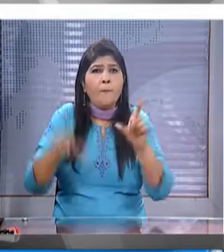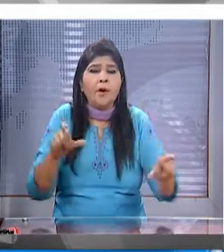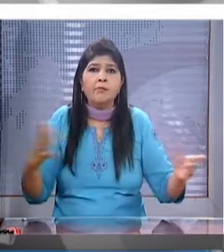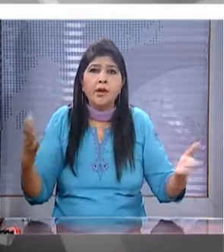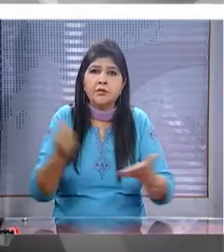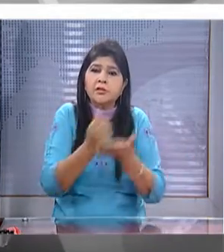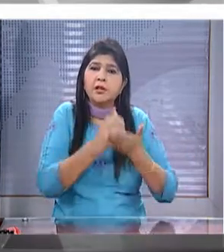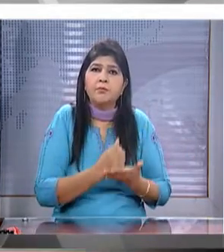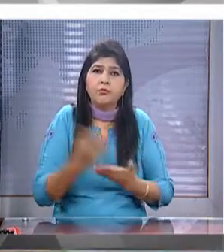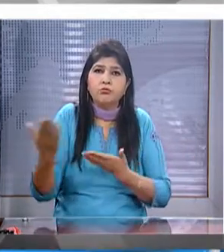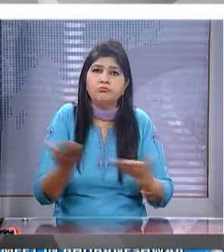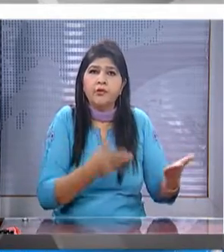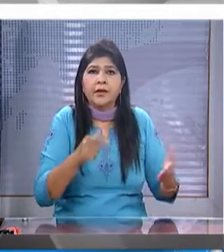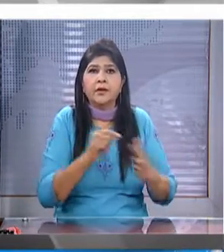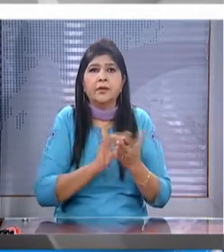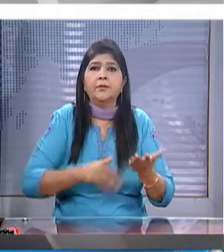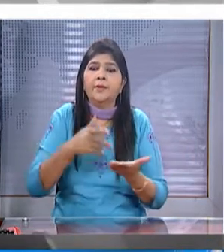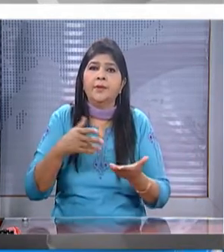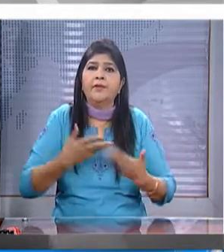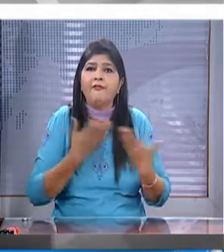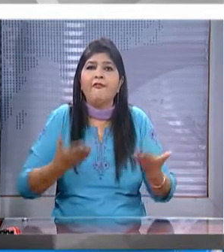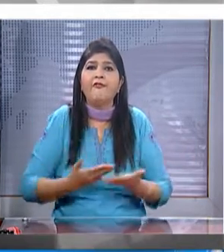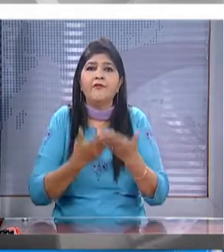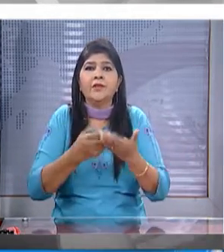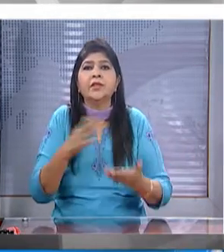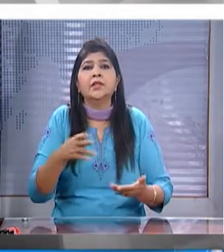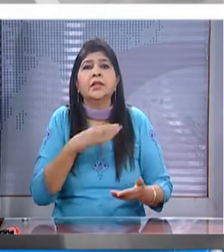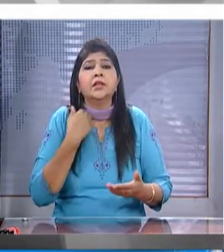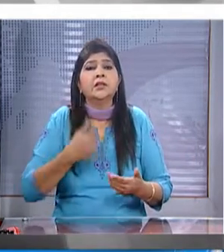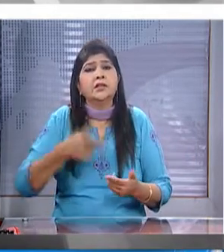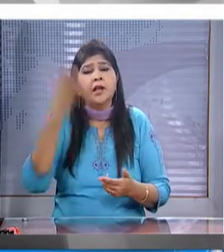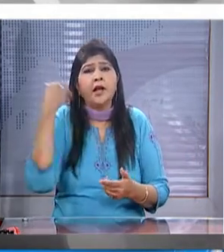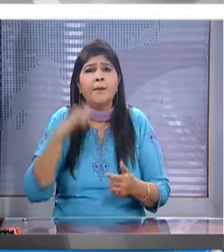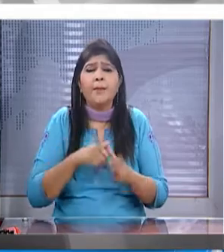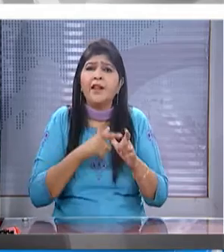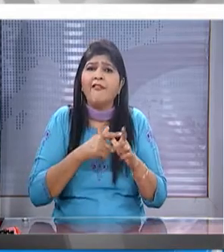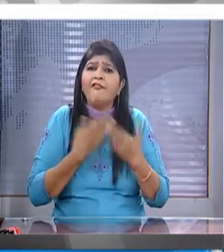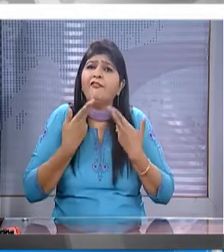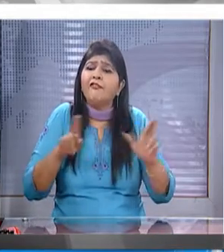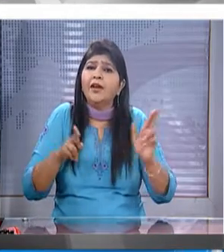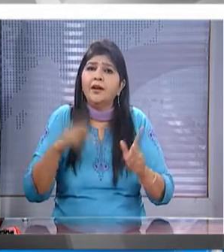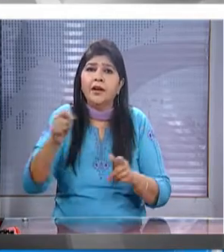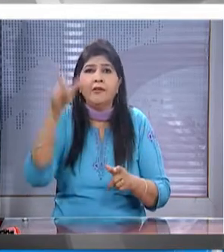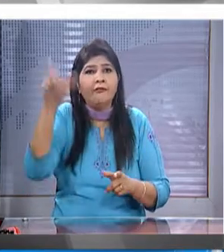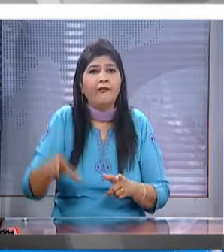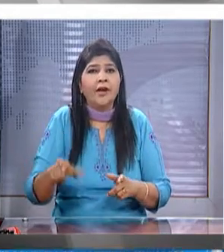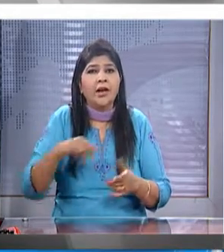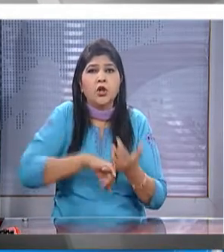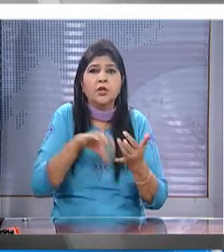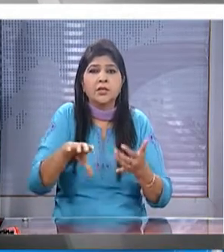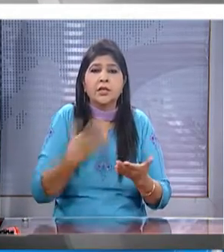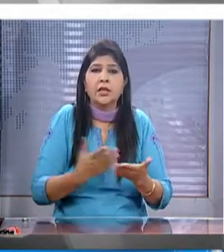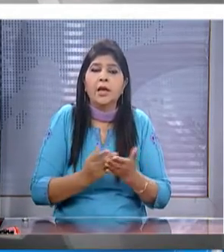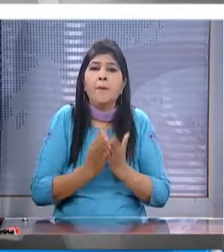prime minister will felicitate today the kin of prominent freedom fighters of the state he will also offer